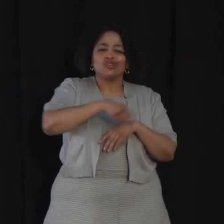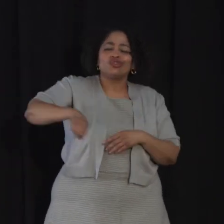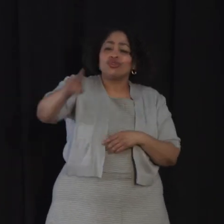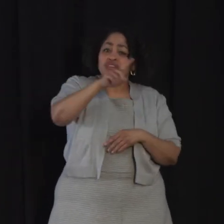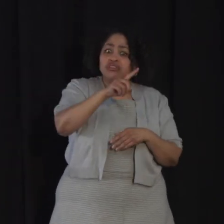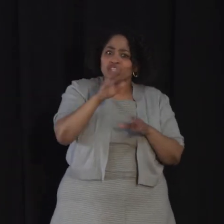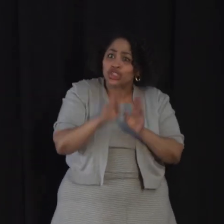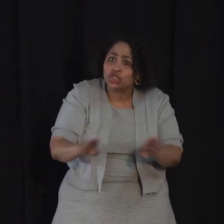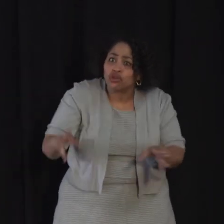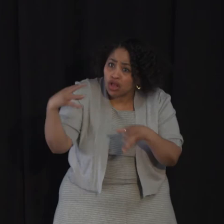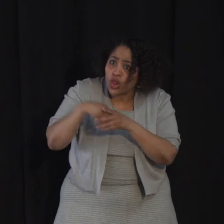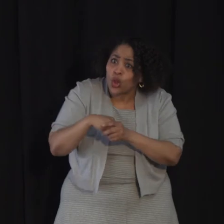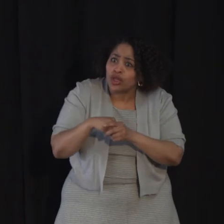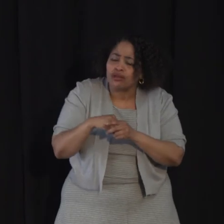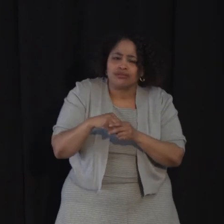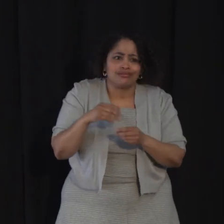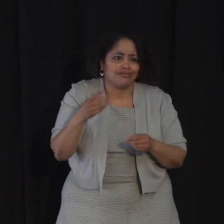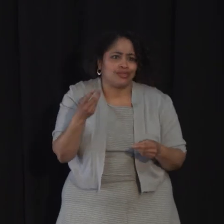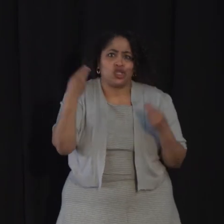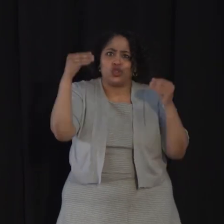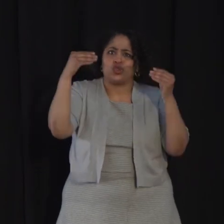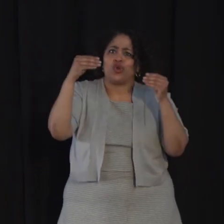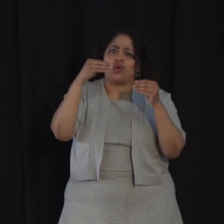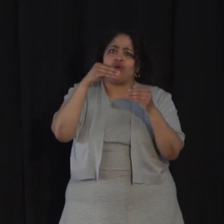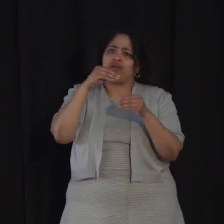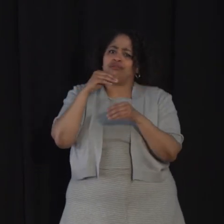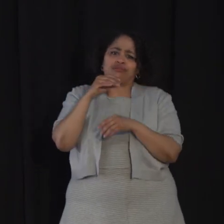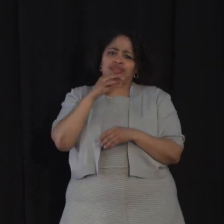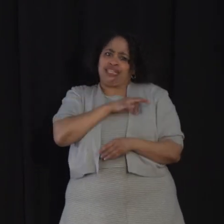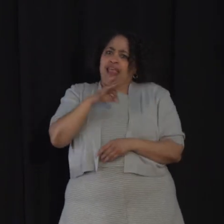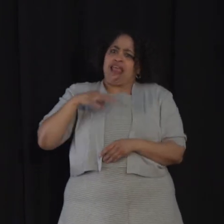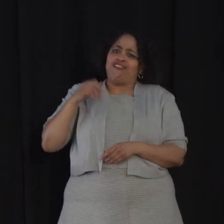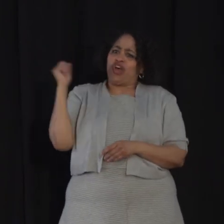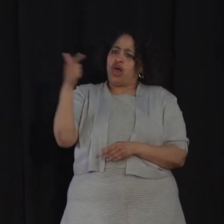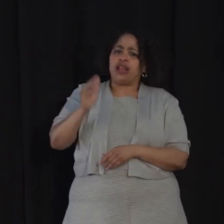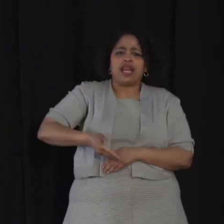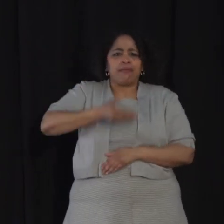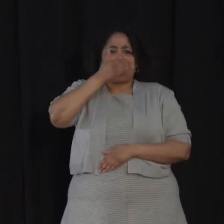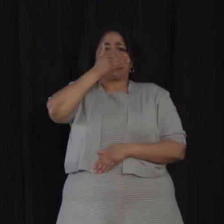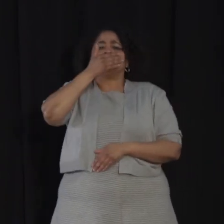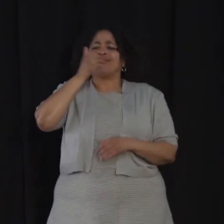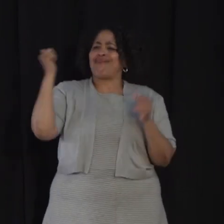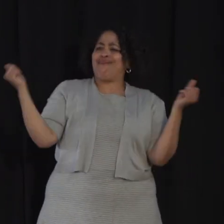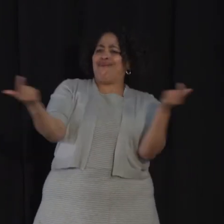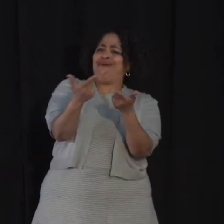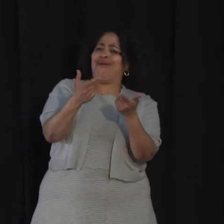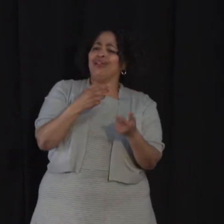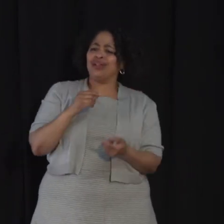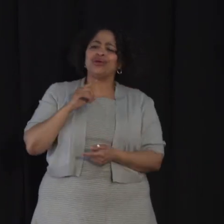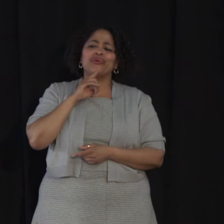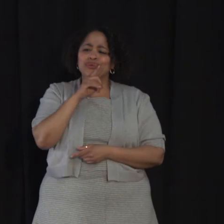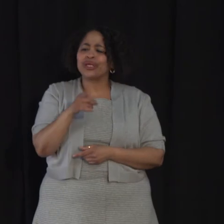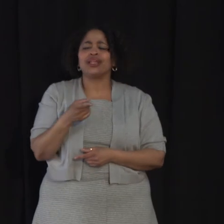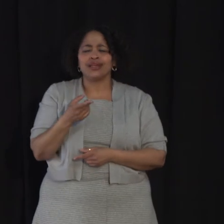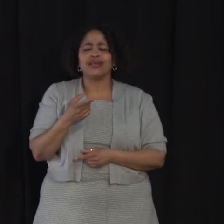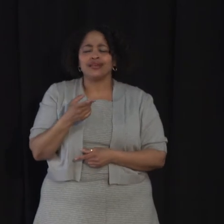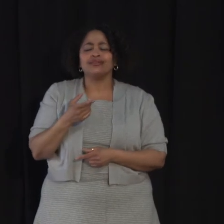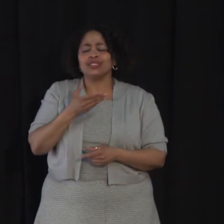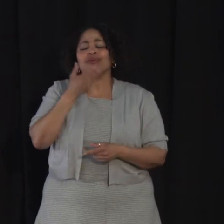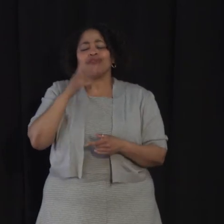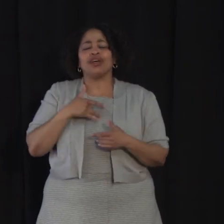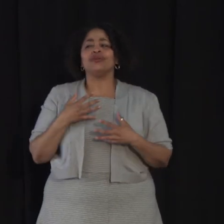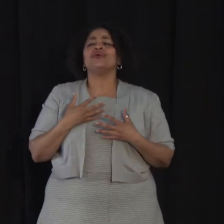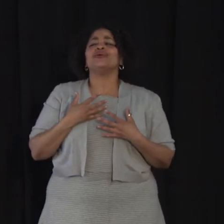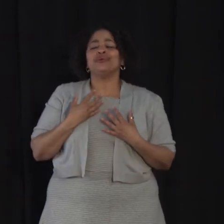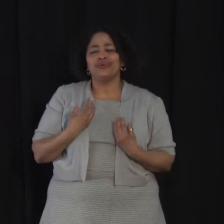including the children, including the store clerks. They all had masks, and, again, it was really reassuring. In fact, I